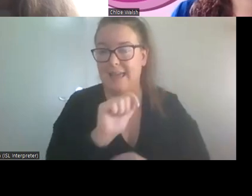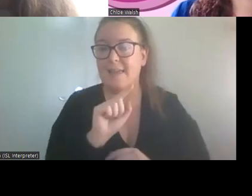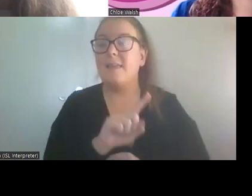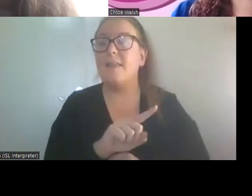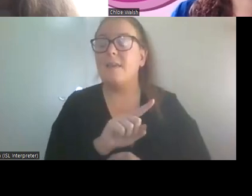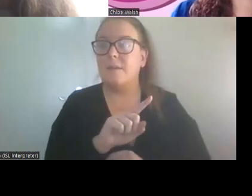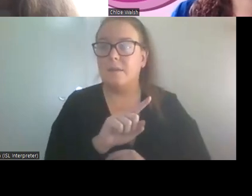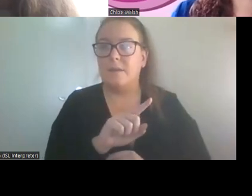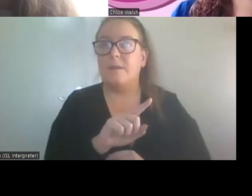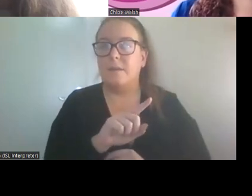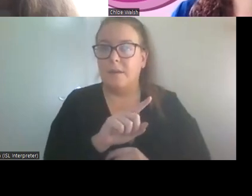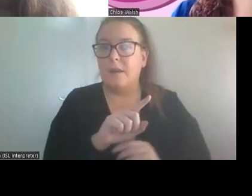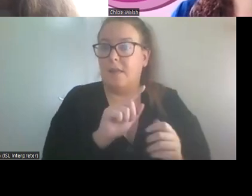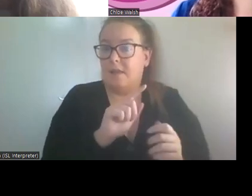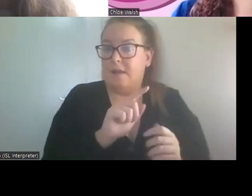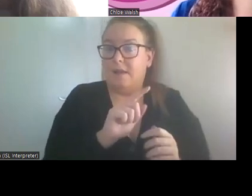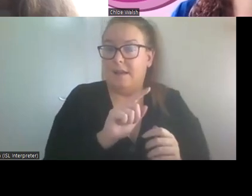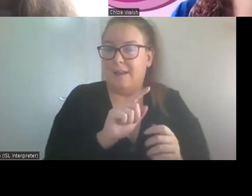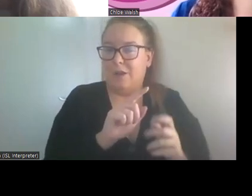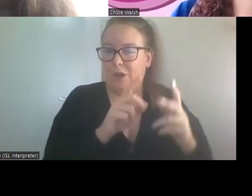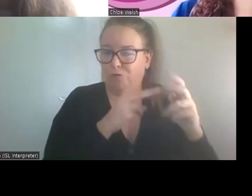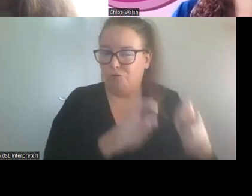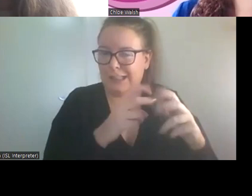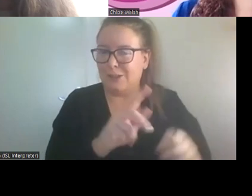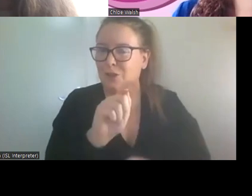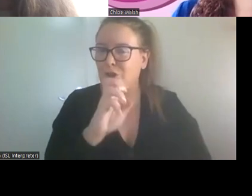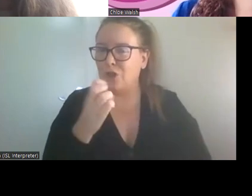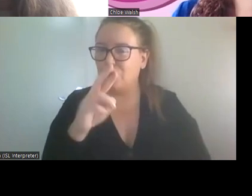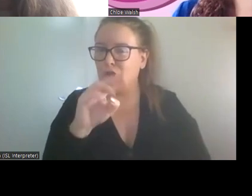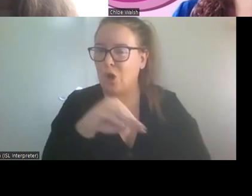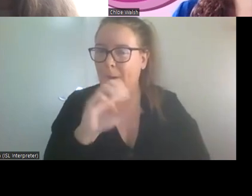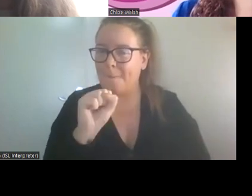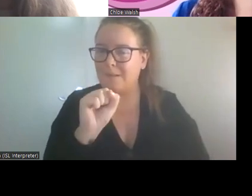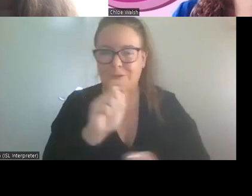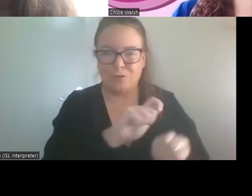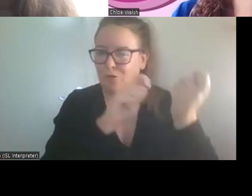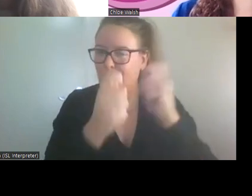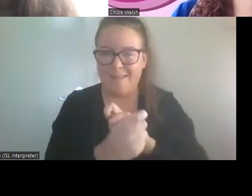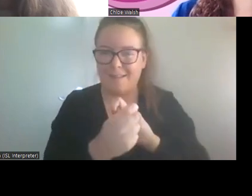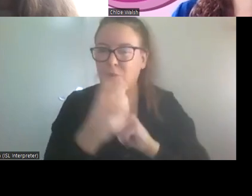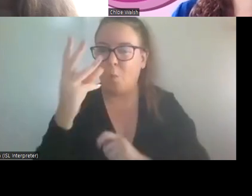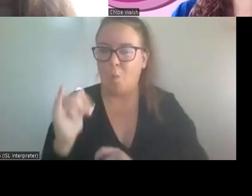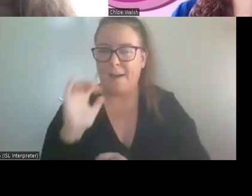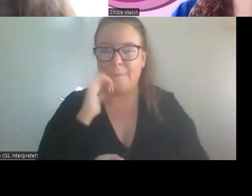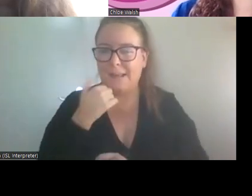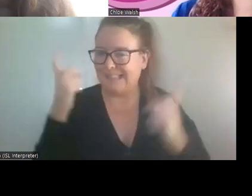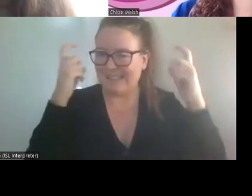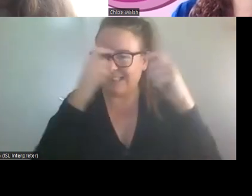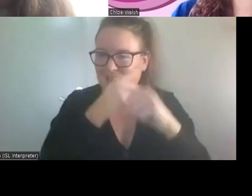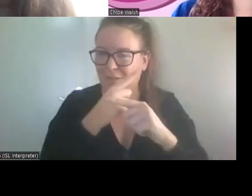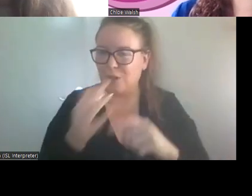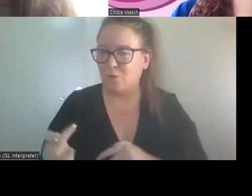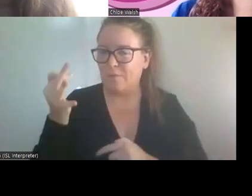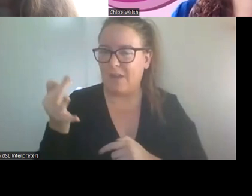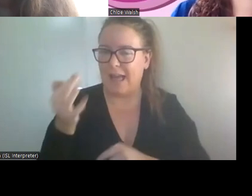I suppose terms of the research were changed because it was going to be difficult to actually find, um, disabled